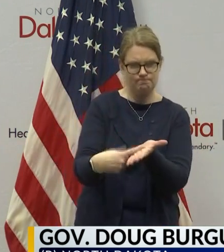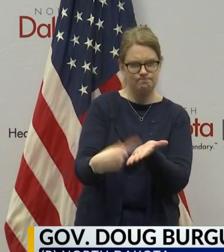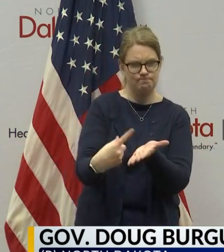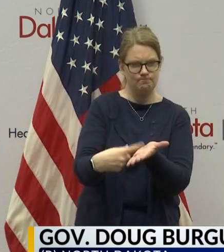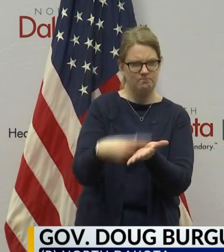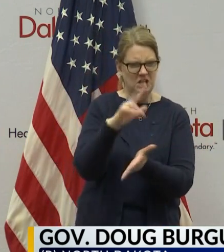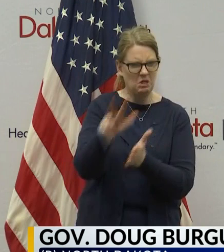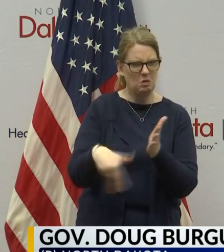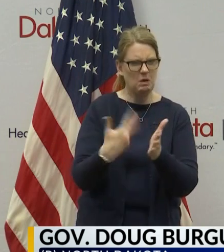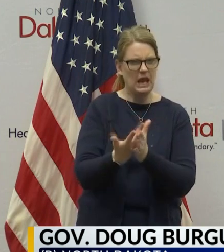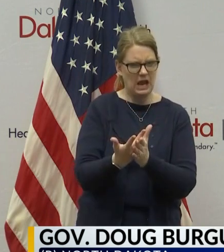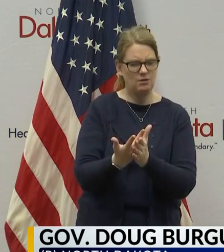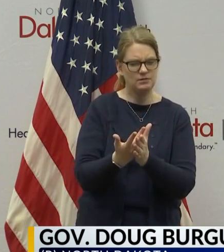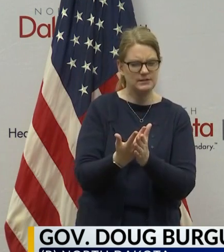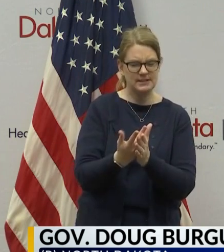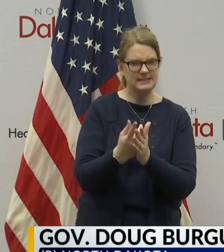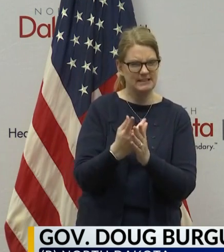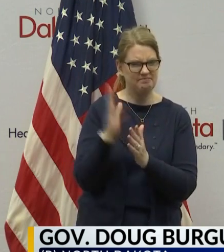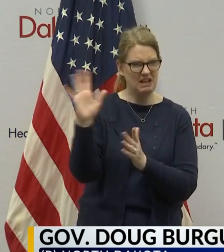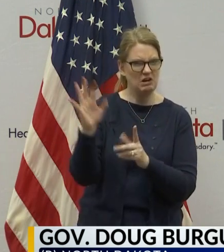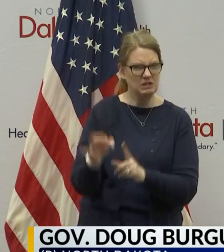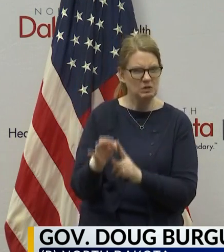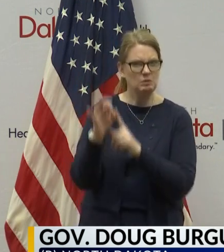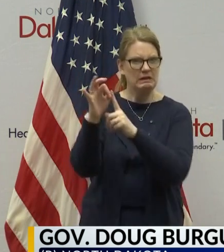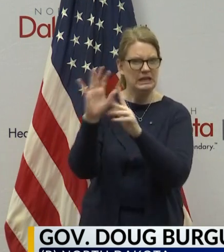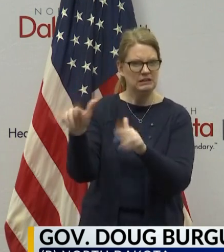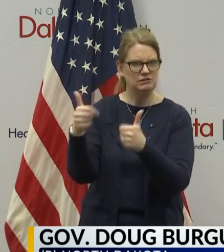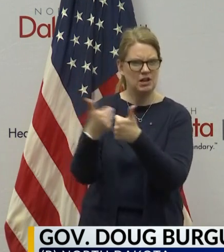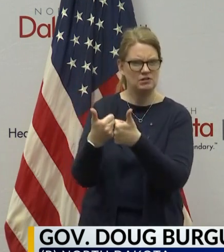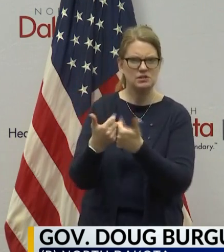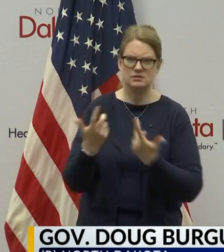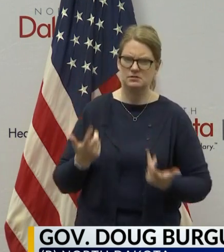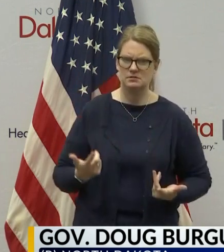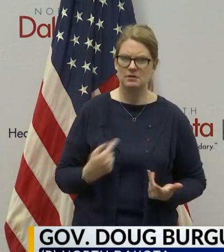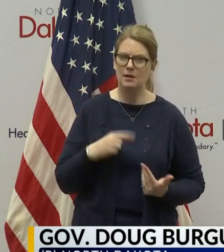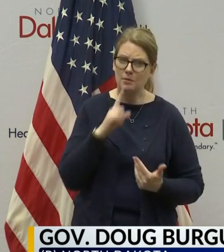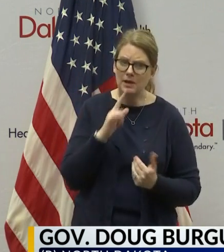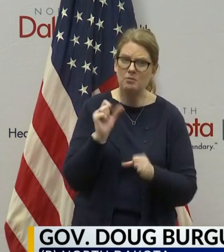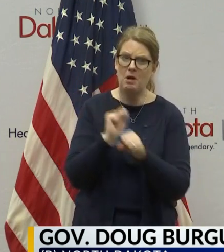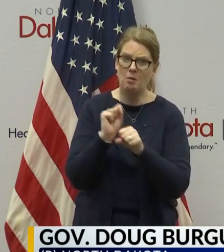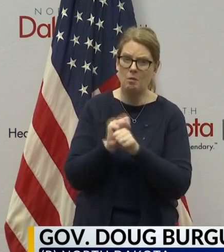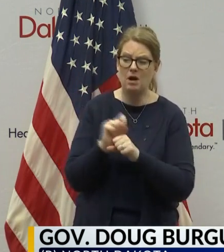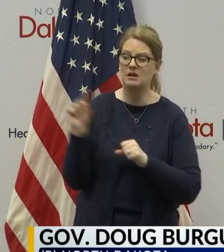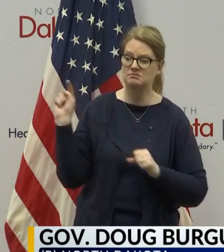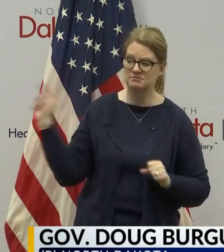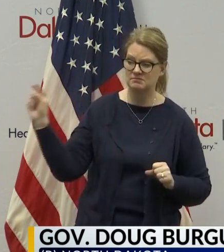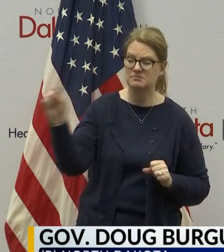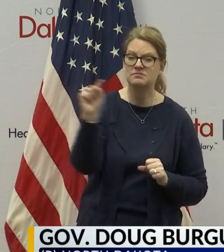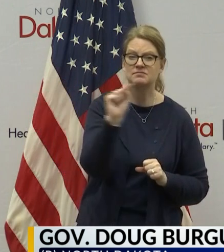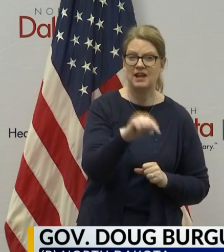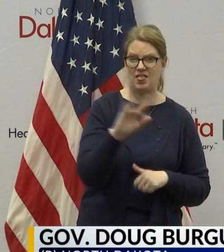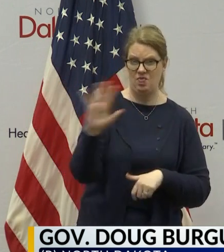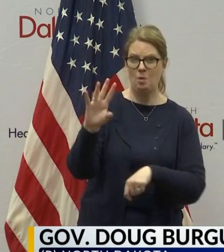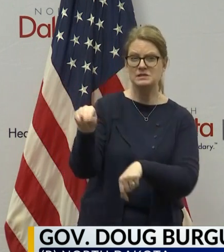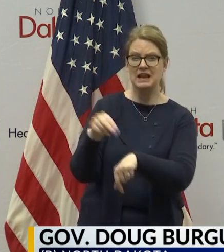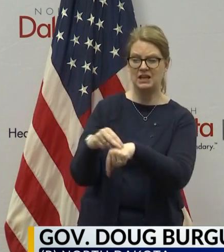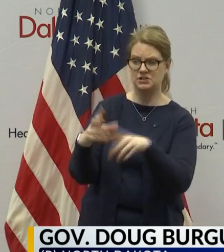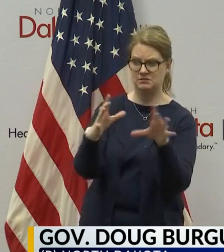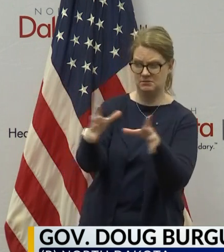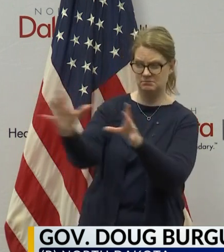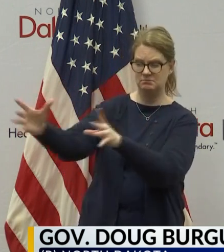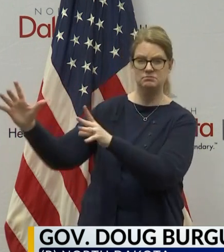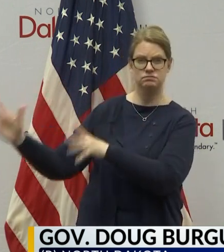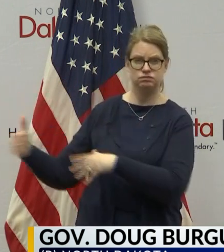challenges that we're facing in Indian country and want to work with our neighbors and our partners in those sovereign nations to make sure that we're